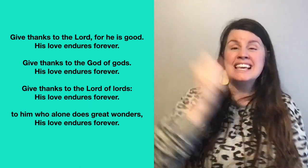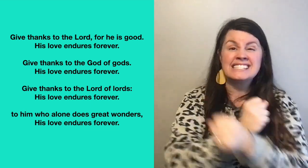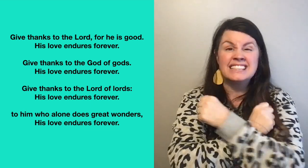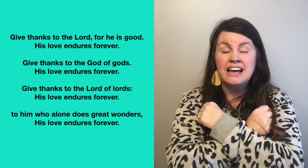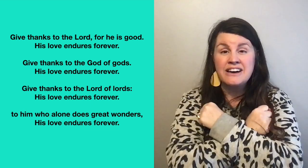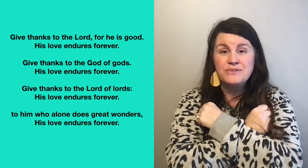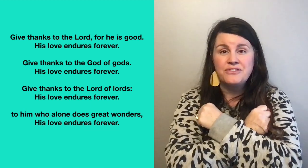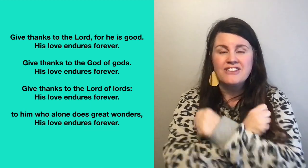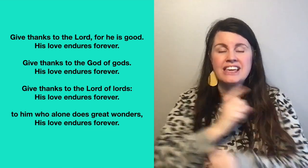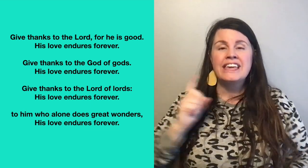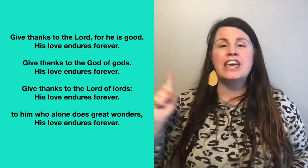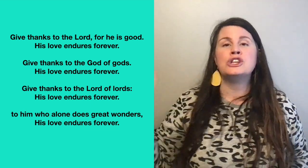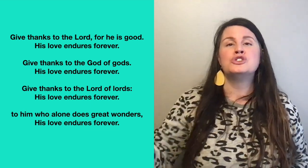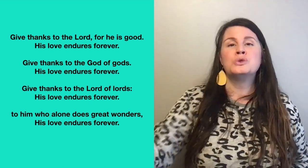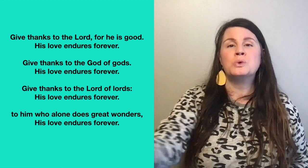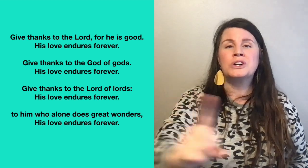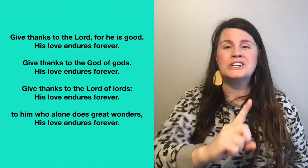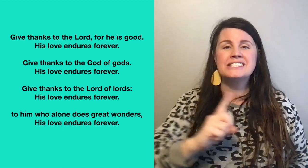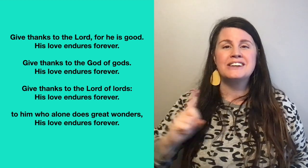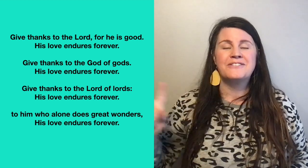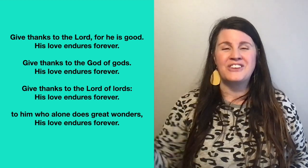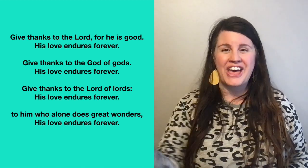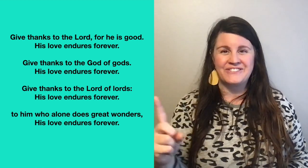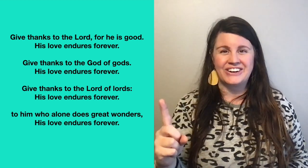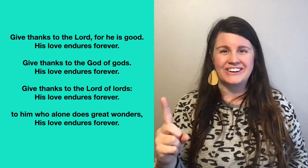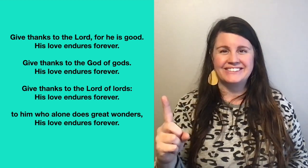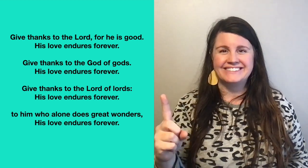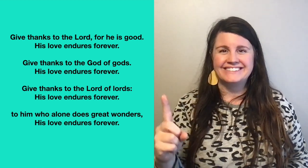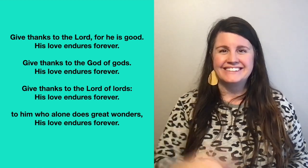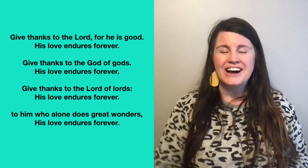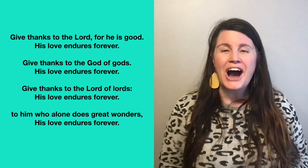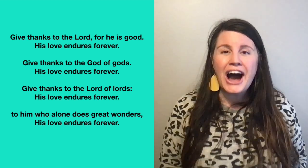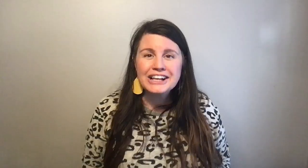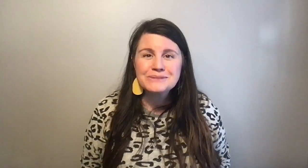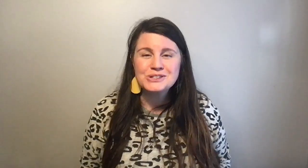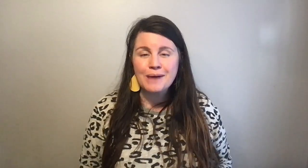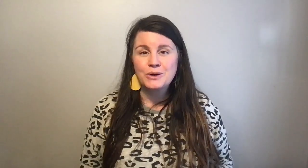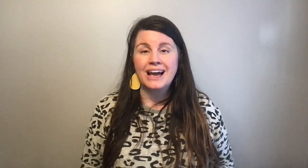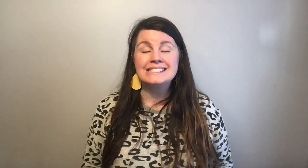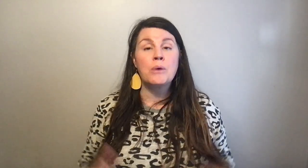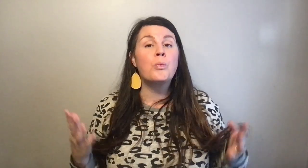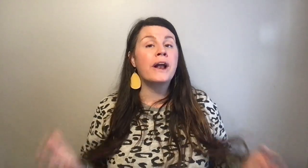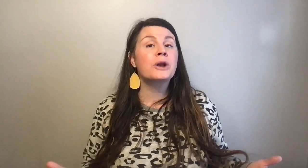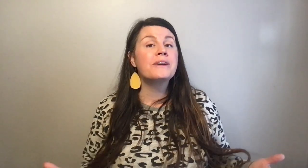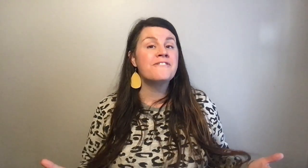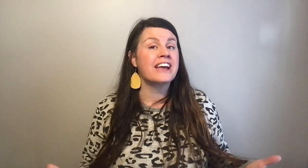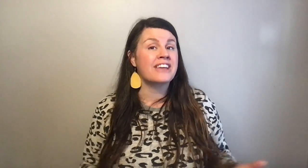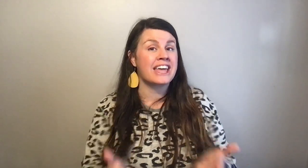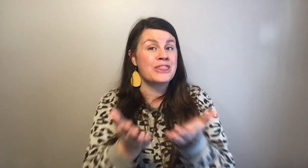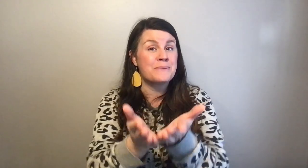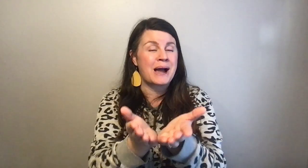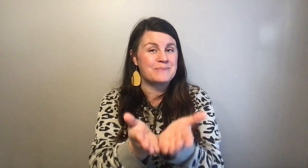His love endures forever. Awesome job, you guys. And where do we find that in the Bible?